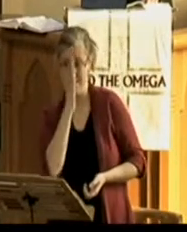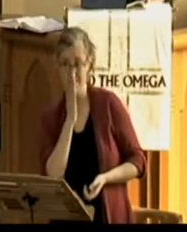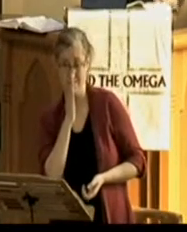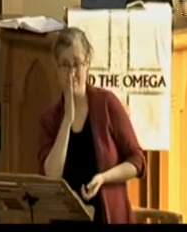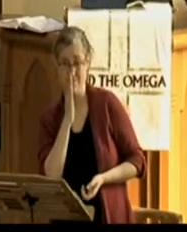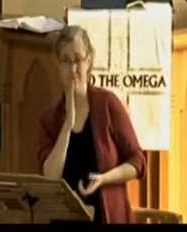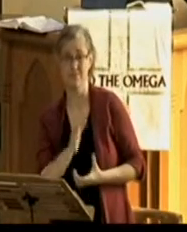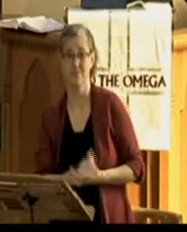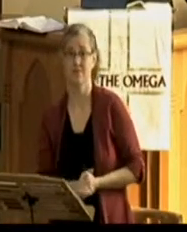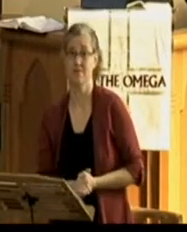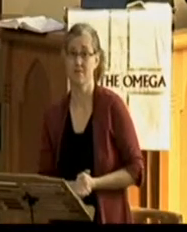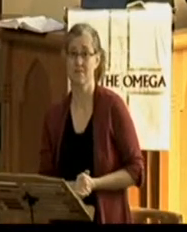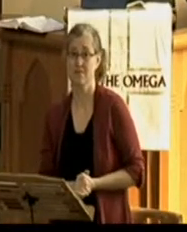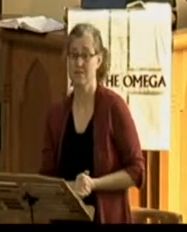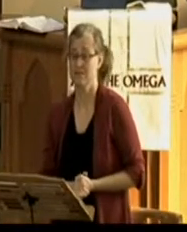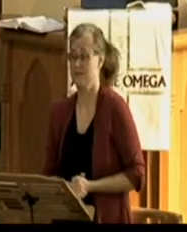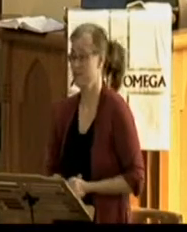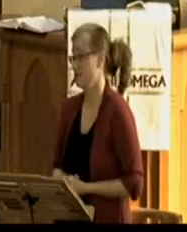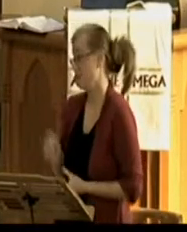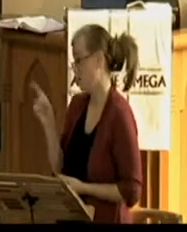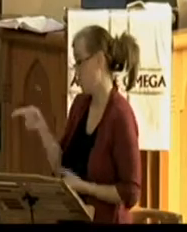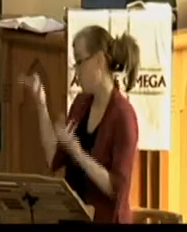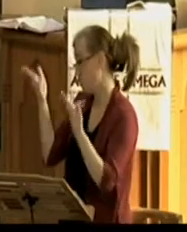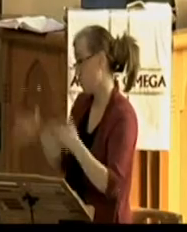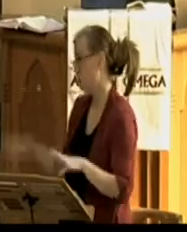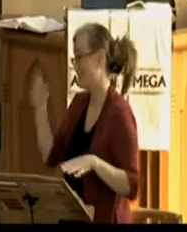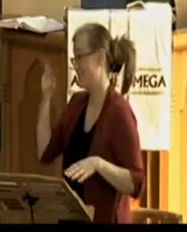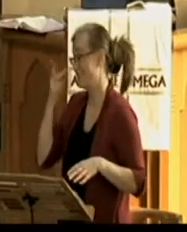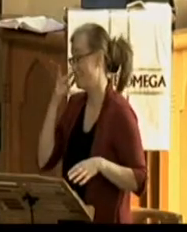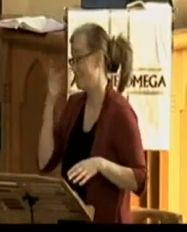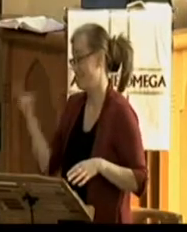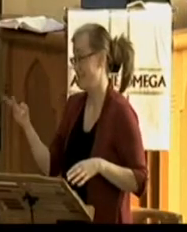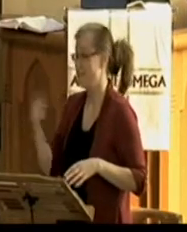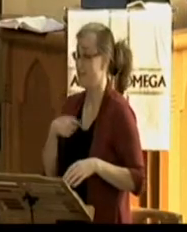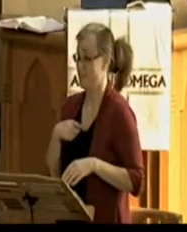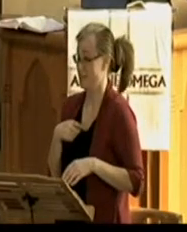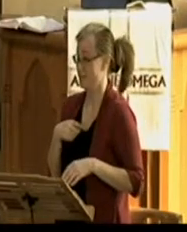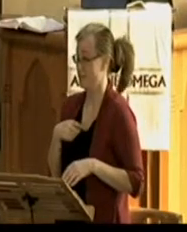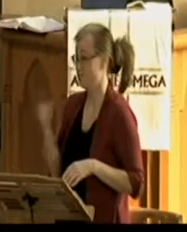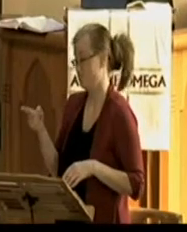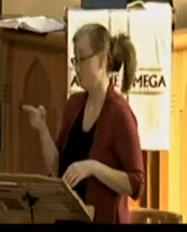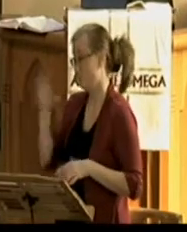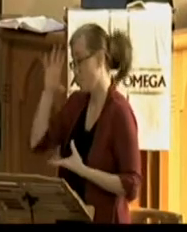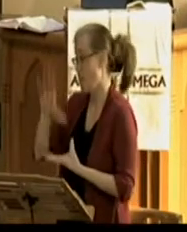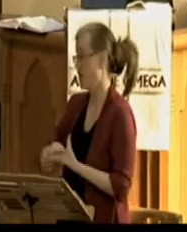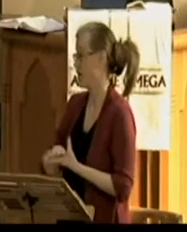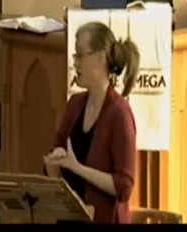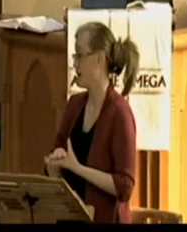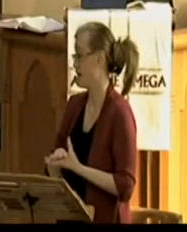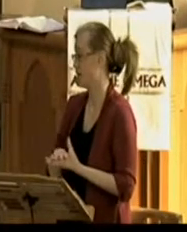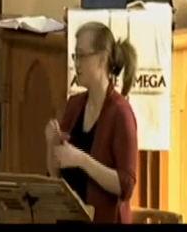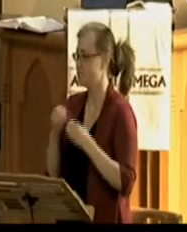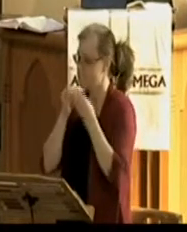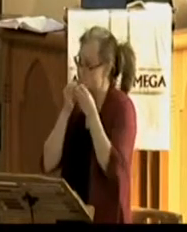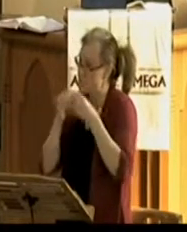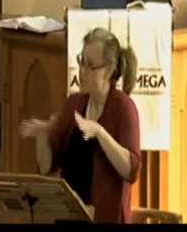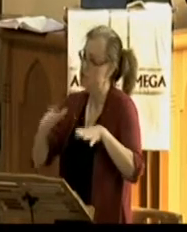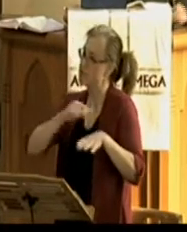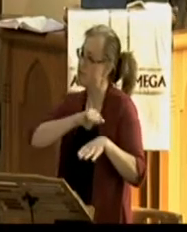to him, Thomas, because you have seen me, you have believed. Blessed are those who have not seen and yet have believed. And truly,